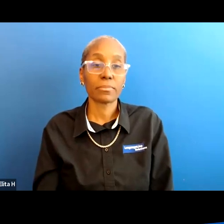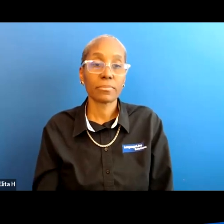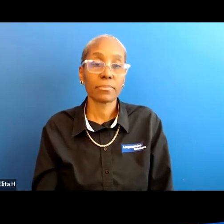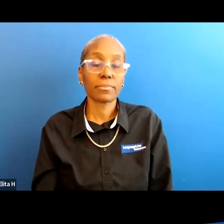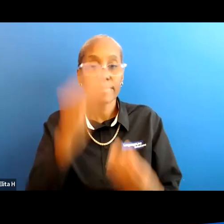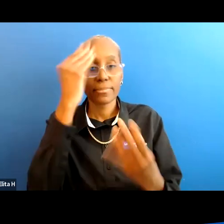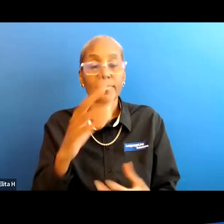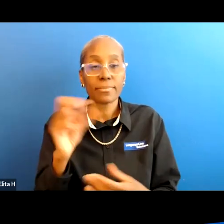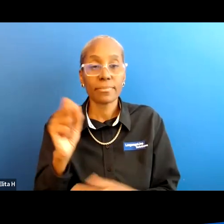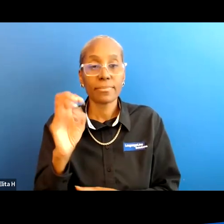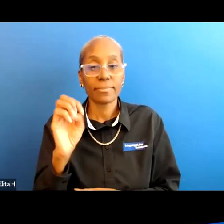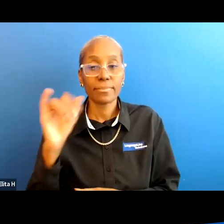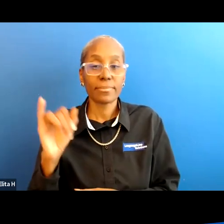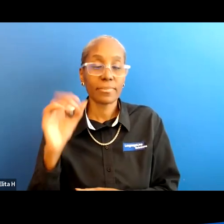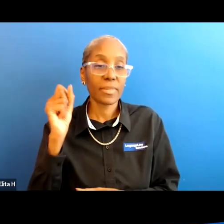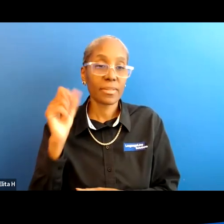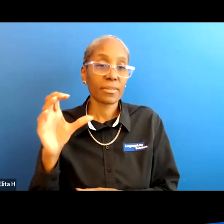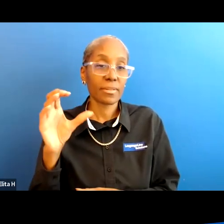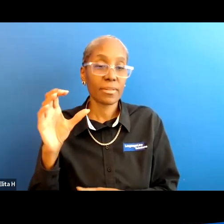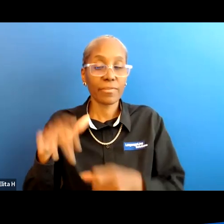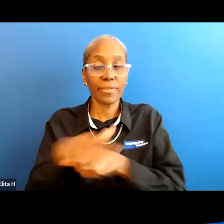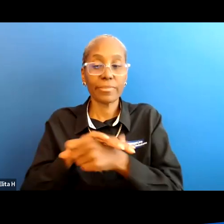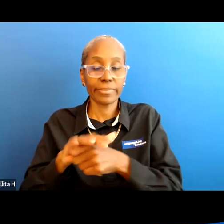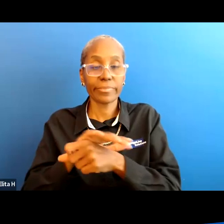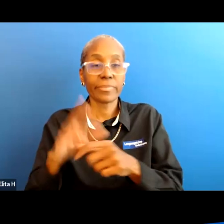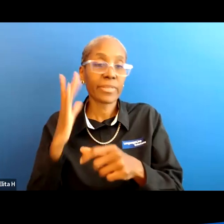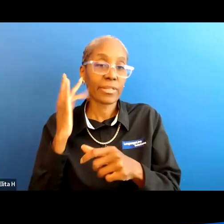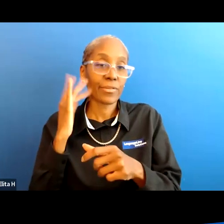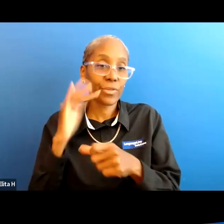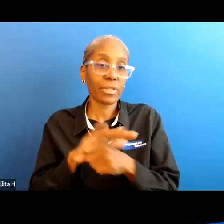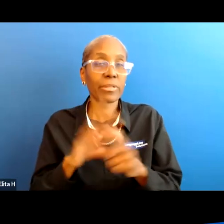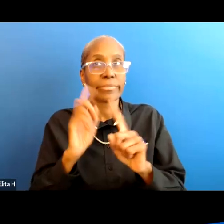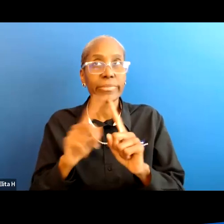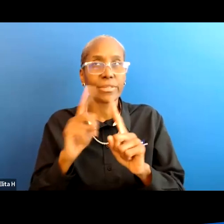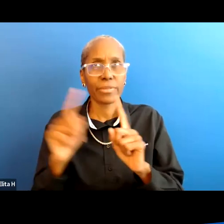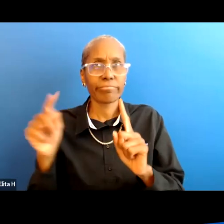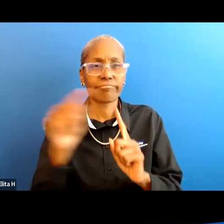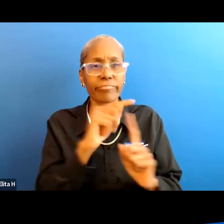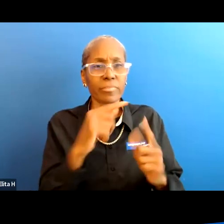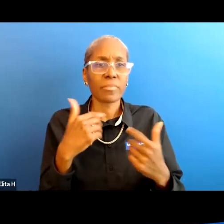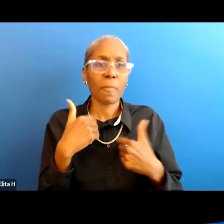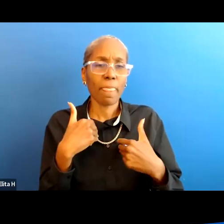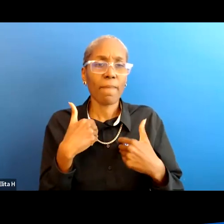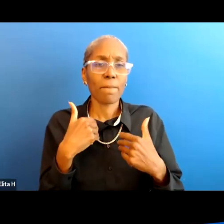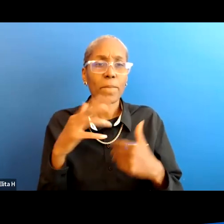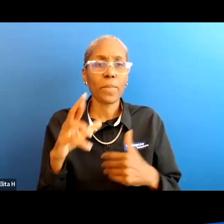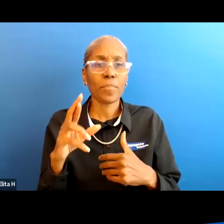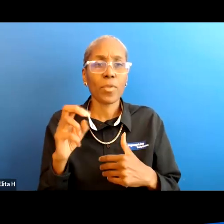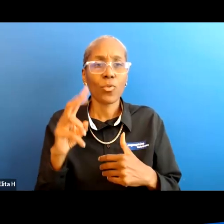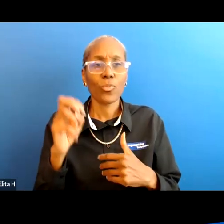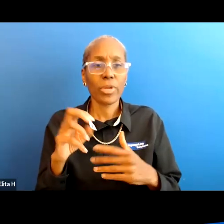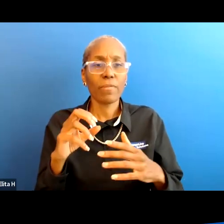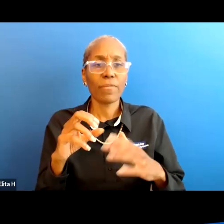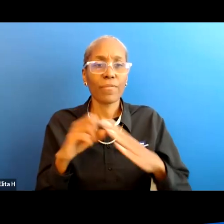sei help in the san francisco bay area um there are different organizations i think the reef foundation has a